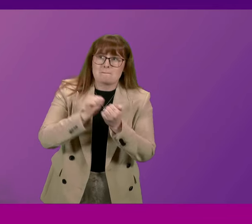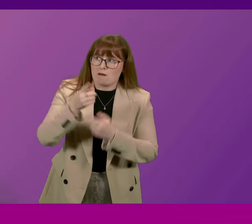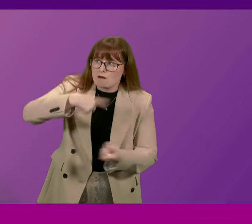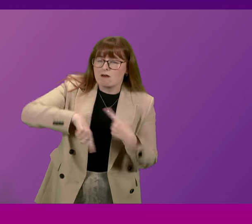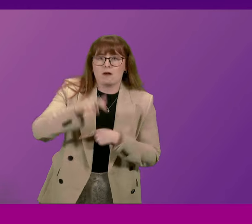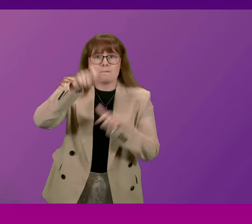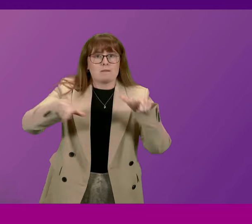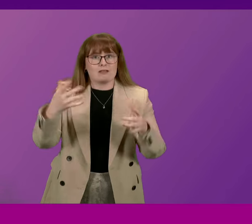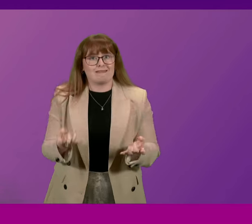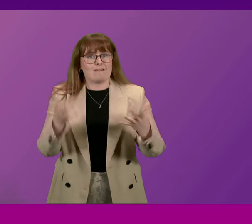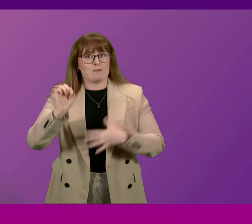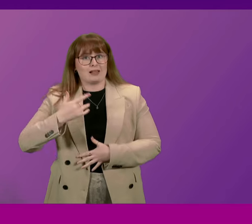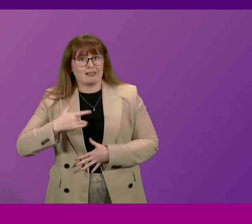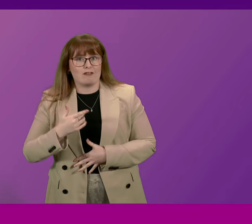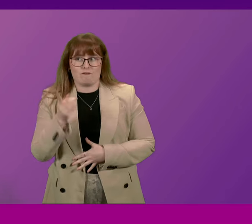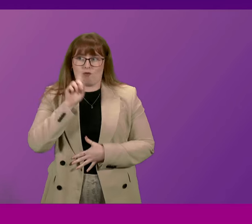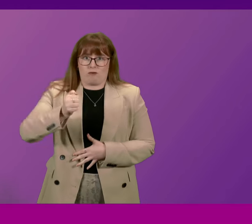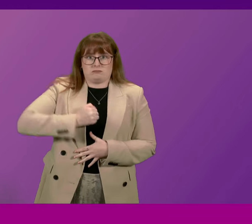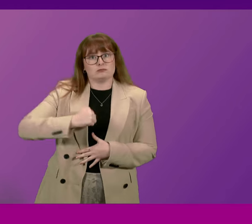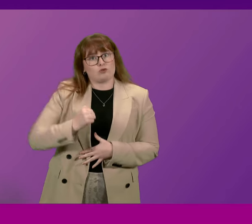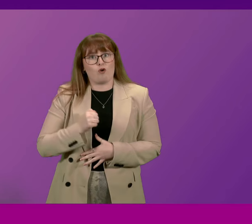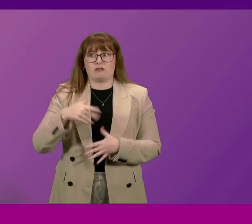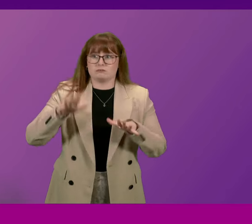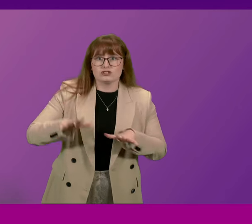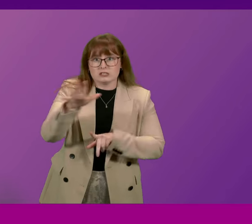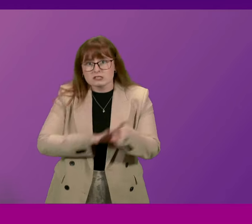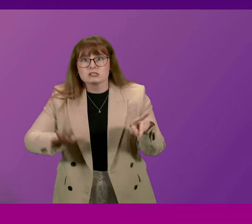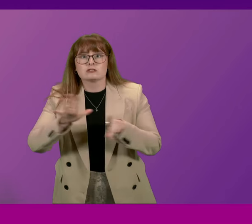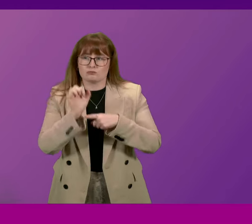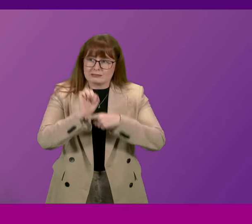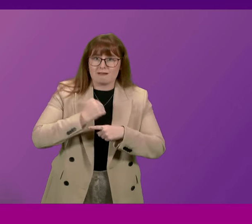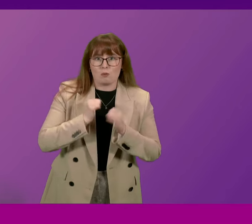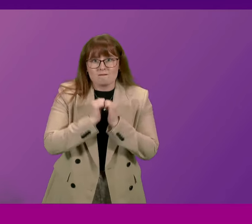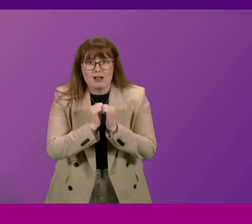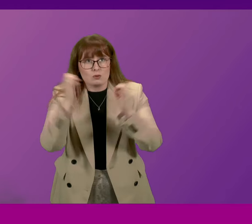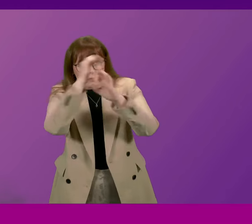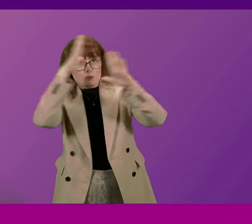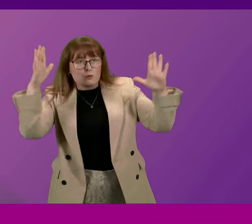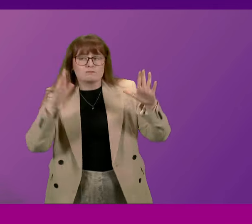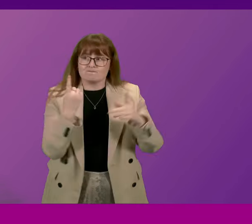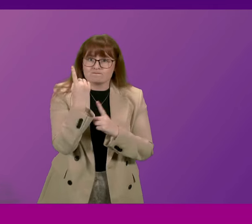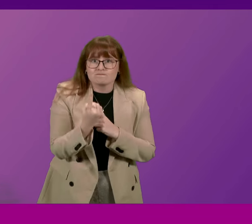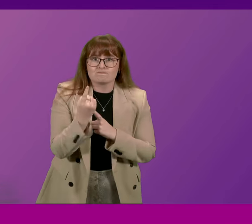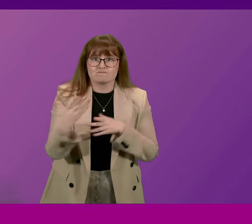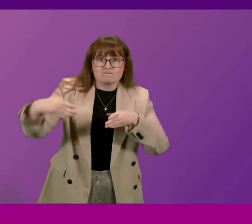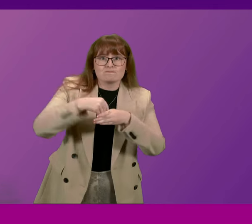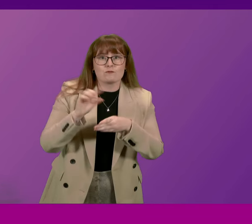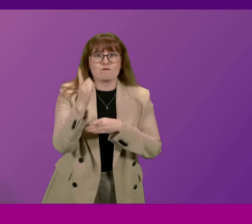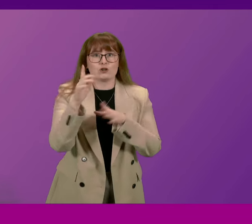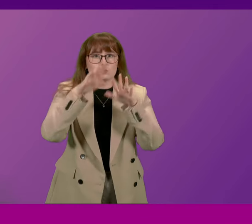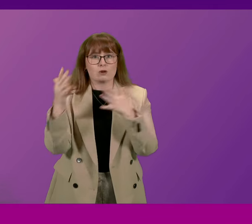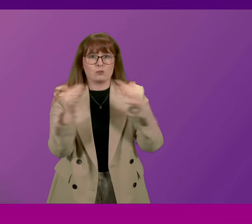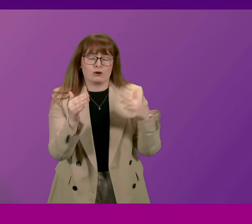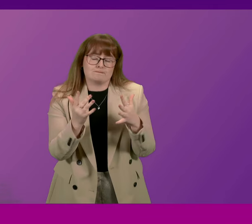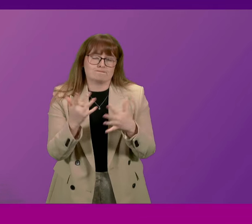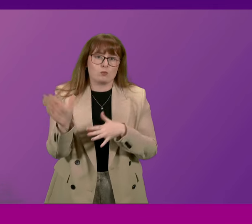ultimate sacrifice on behalf of our country and in protection of our values. Those who fought in the First World War are no longer